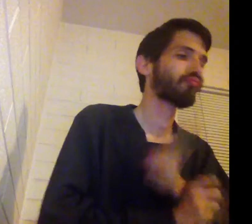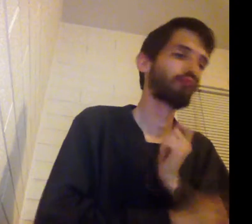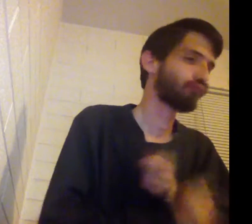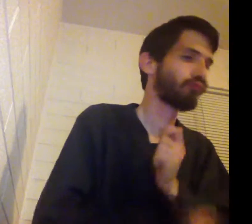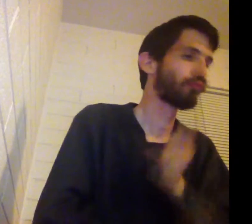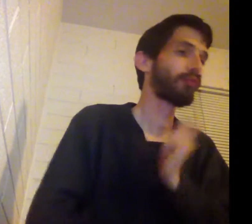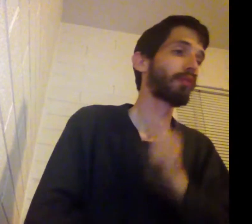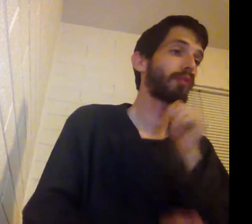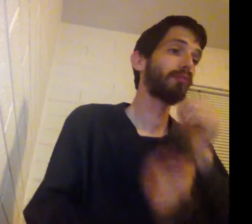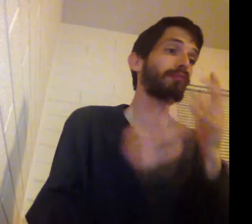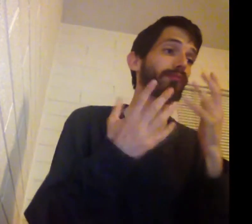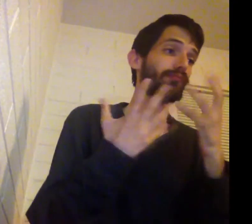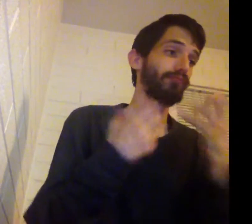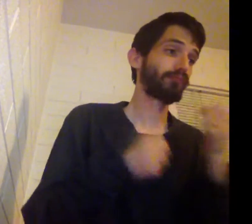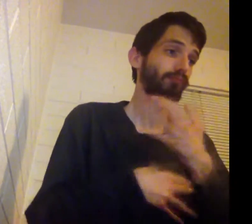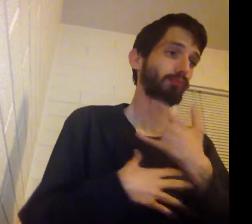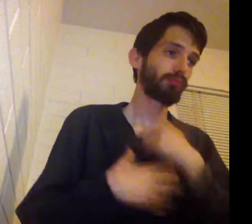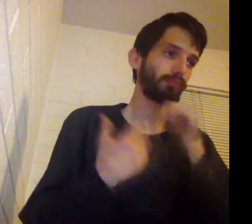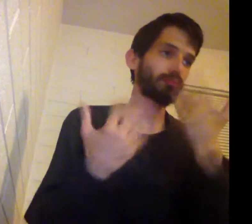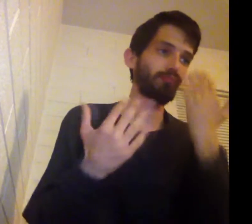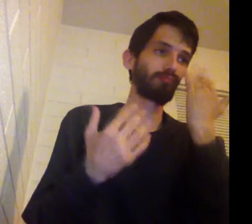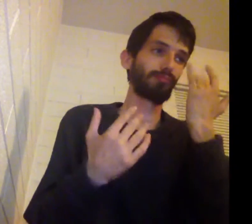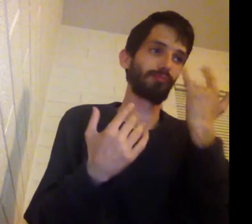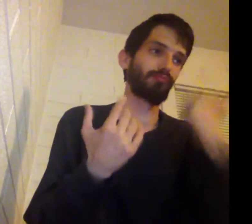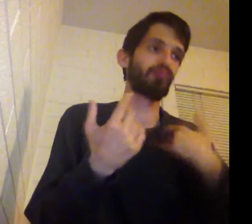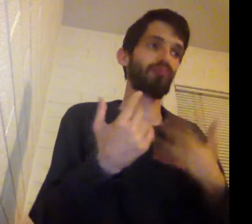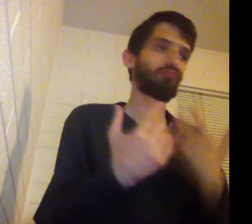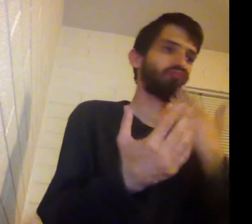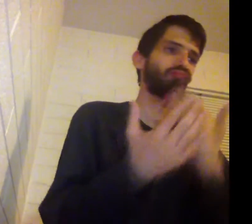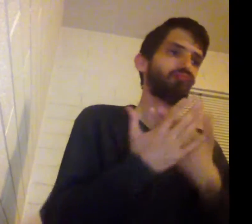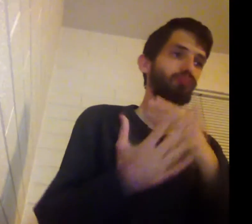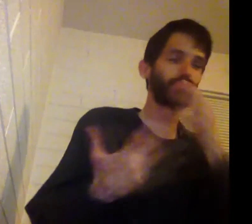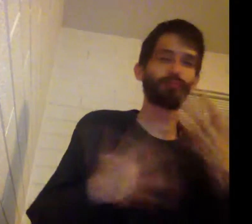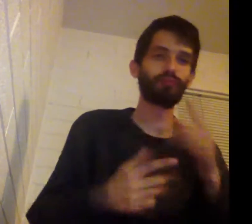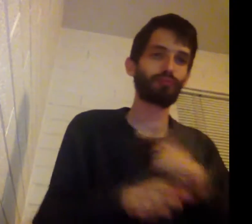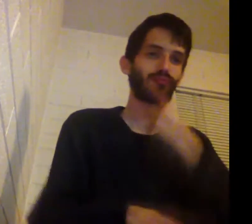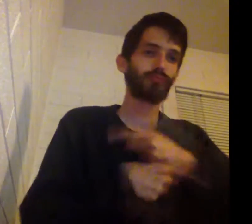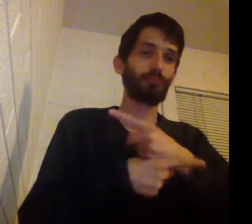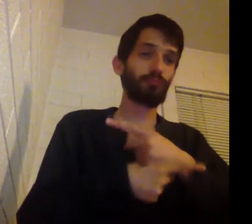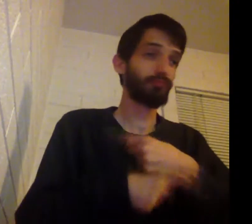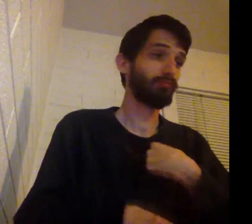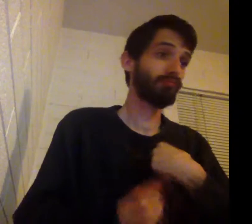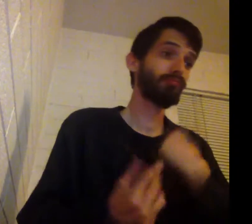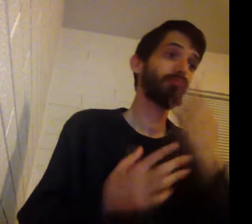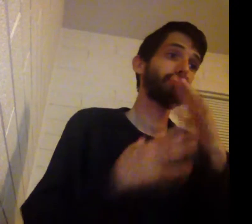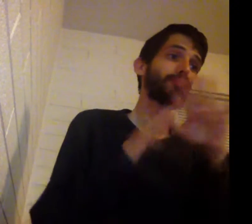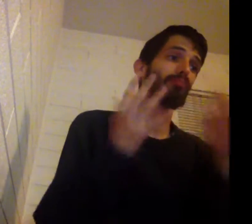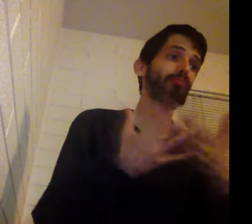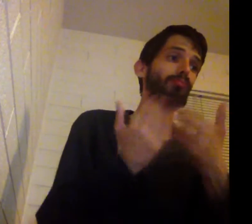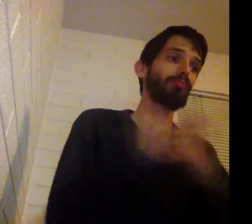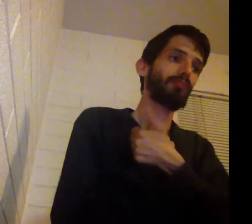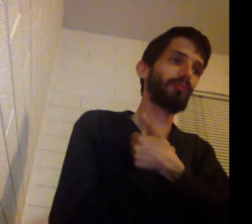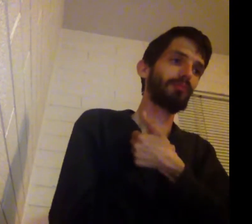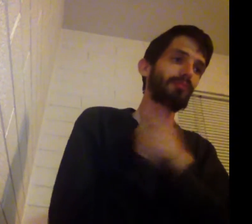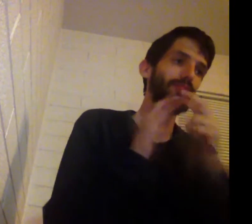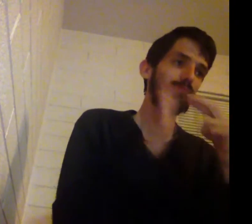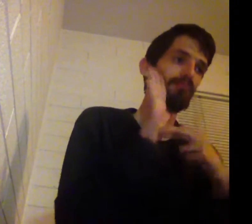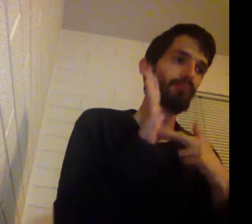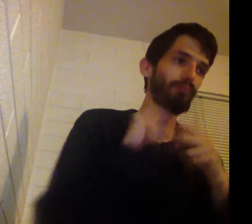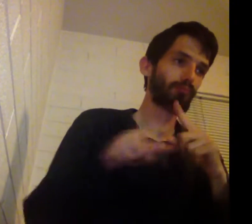I don't wanna be scared, don't wanna know why, wanna feel good, don't have to be right The world makes all kinds of rules for love, I see